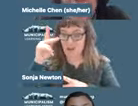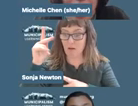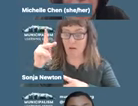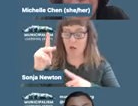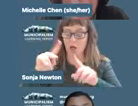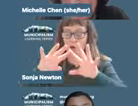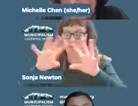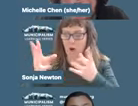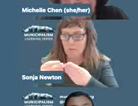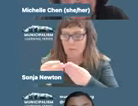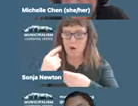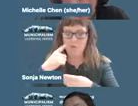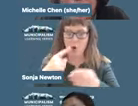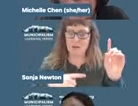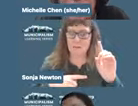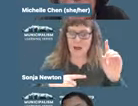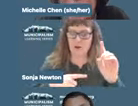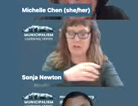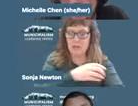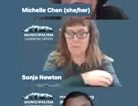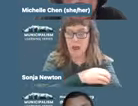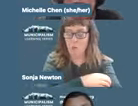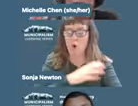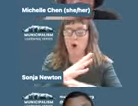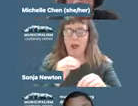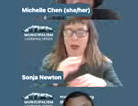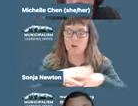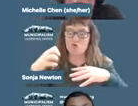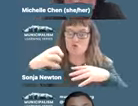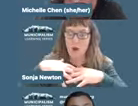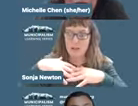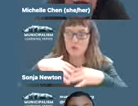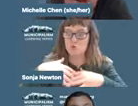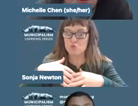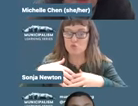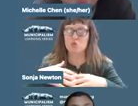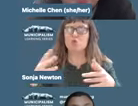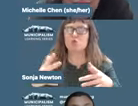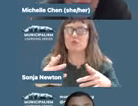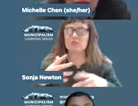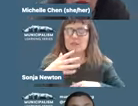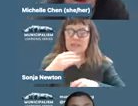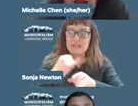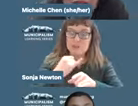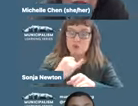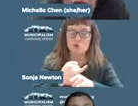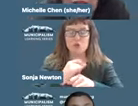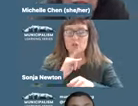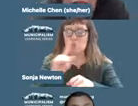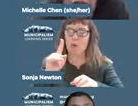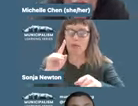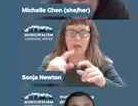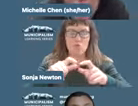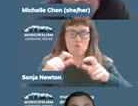democratizing power and resources and building grassroots urban institutions, sometimes in radical ways. When we factor in the